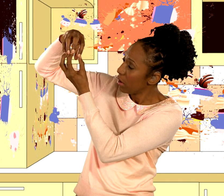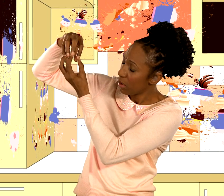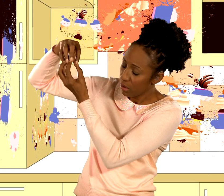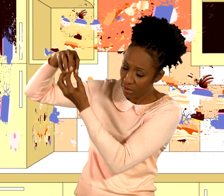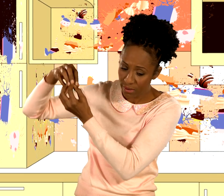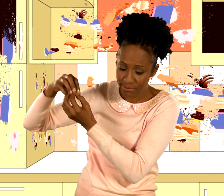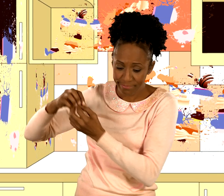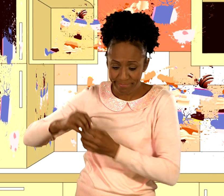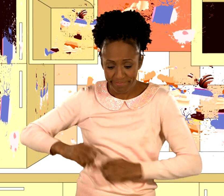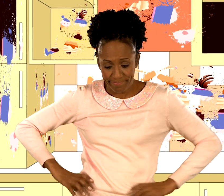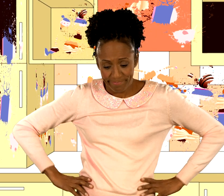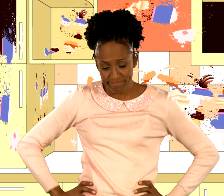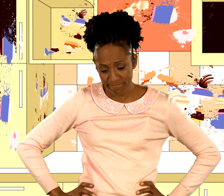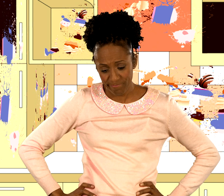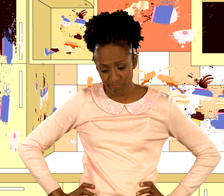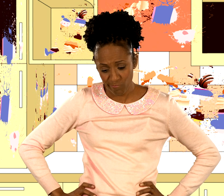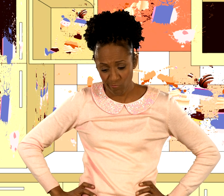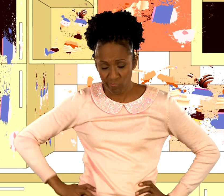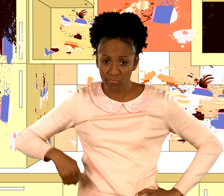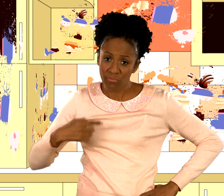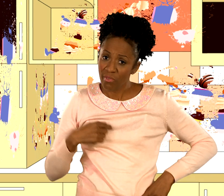Not one spot found its way past my gnashers